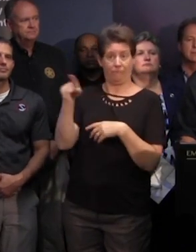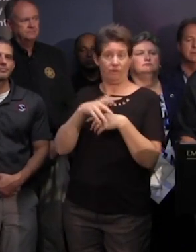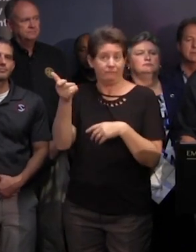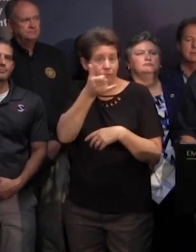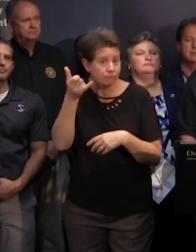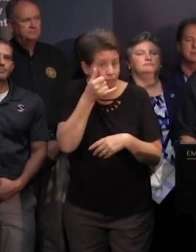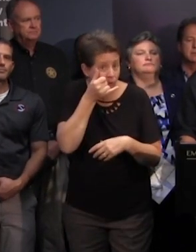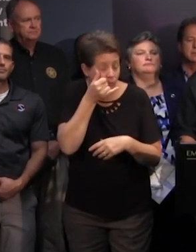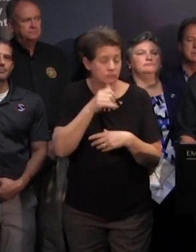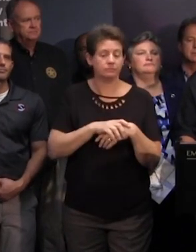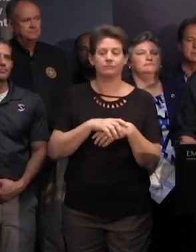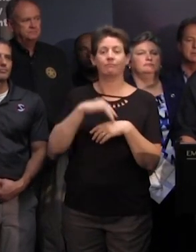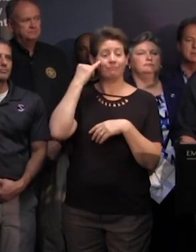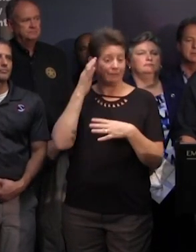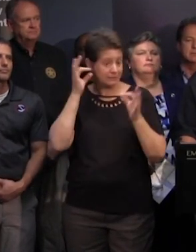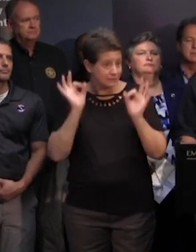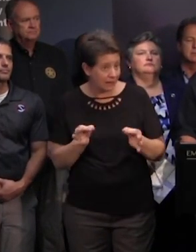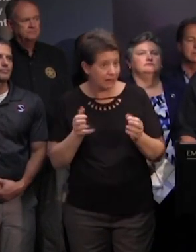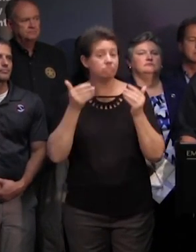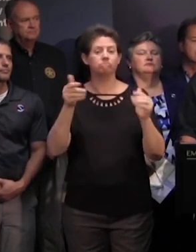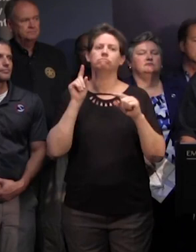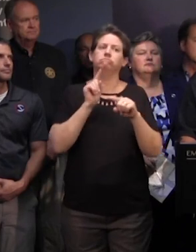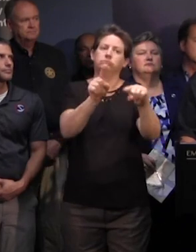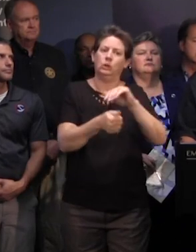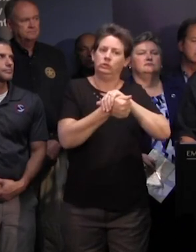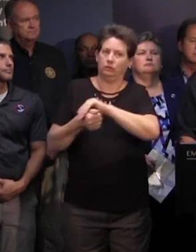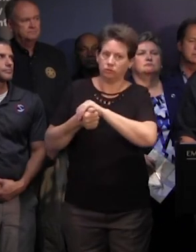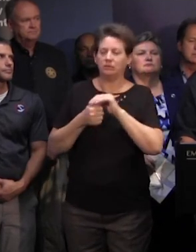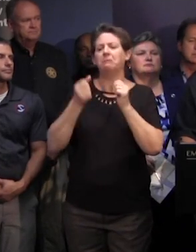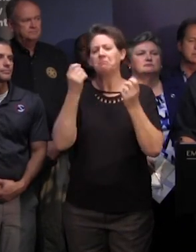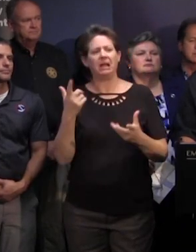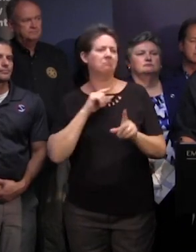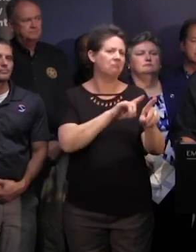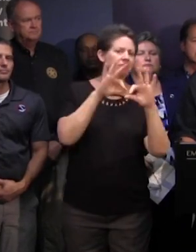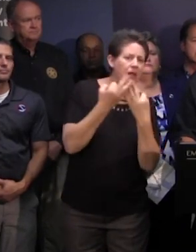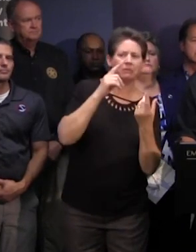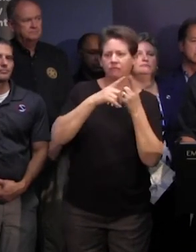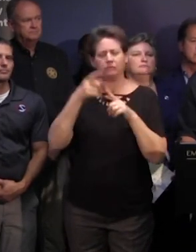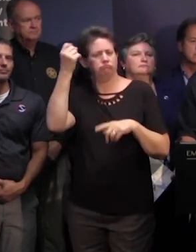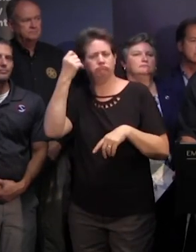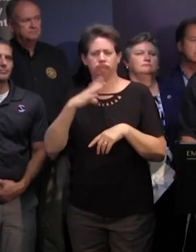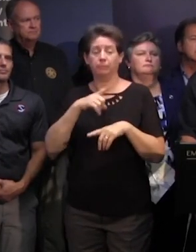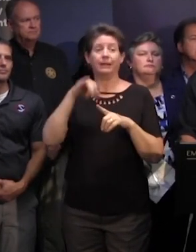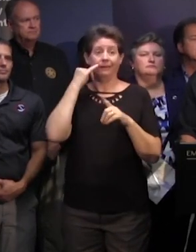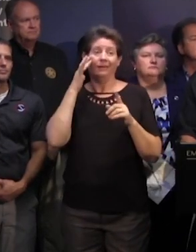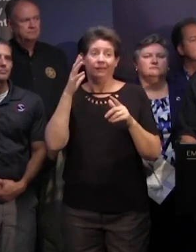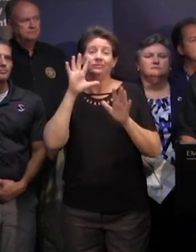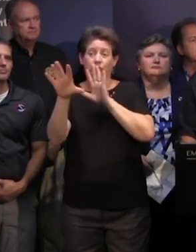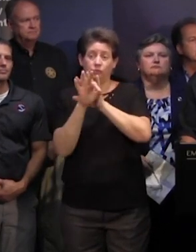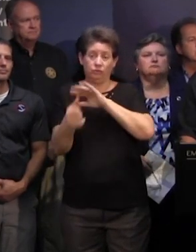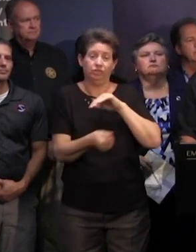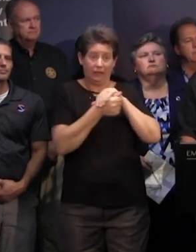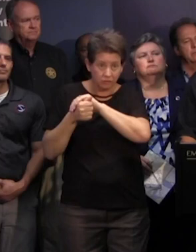application if you do decide to go to a shelter and many decide to go to family and friends but if you just decide to go to a shelter you